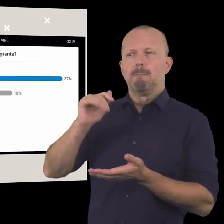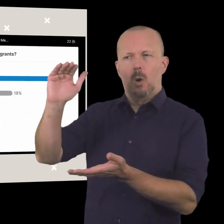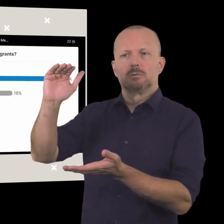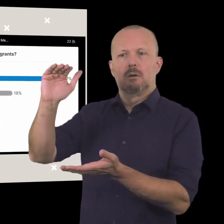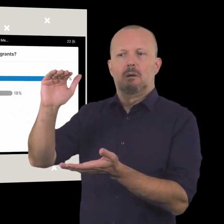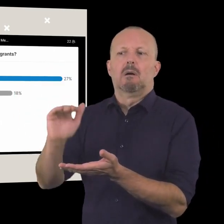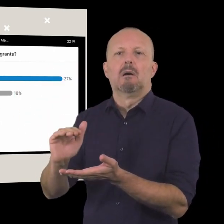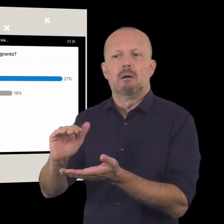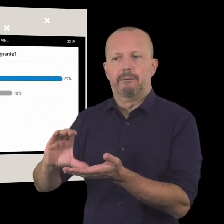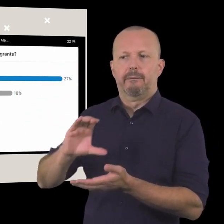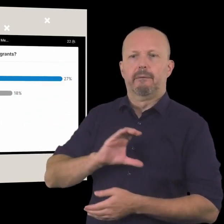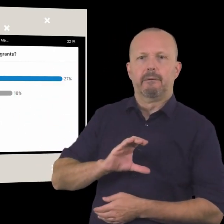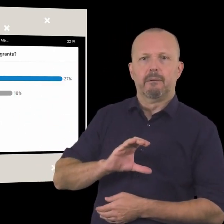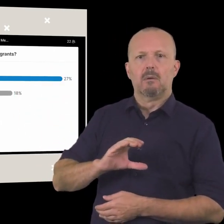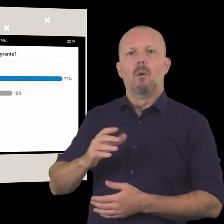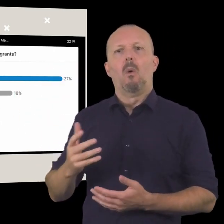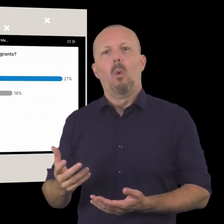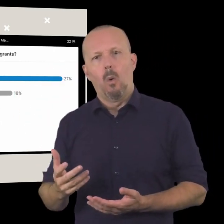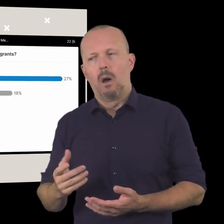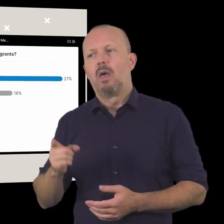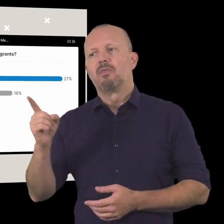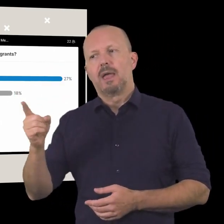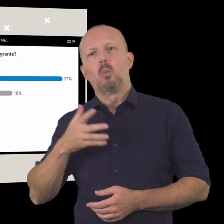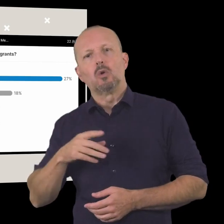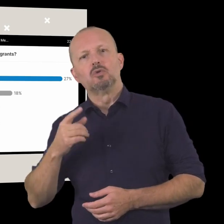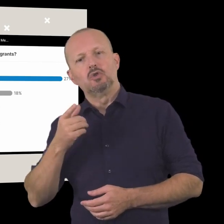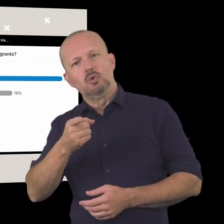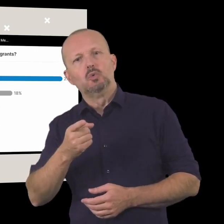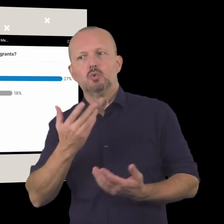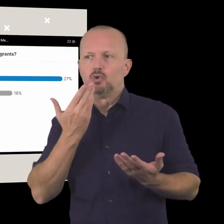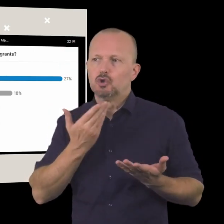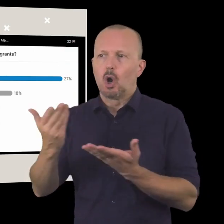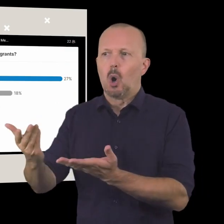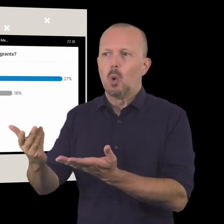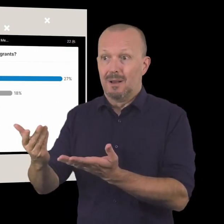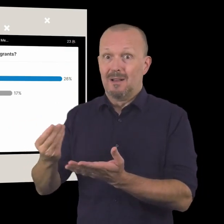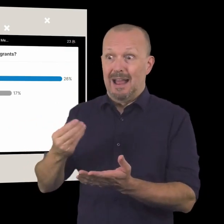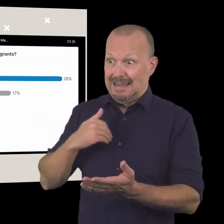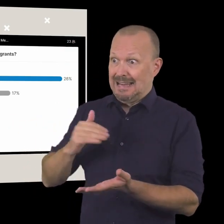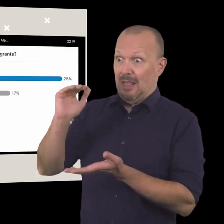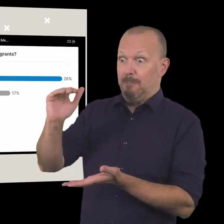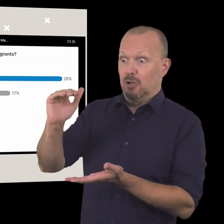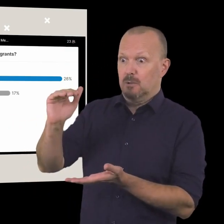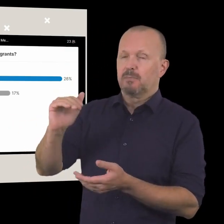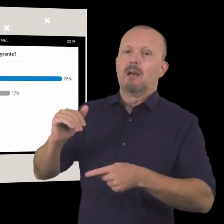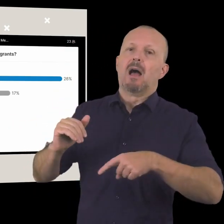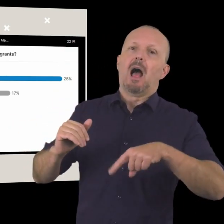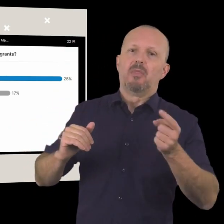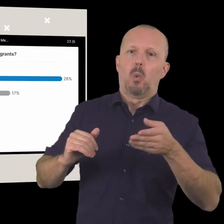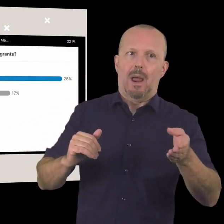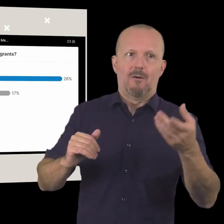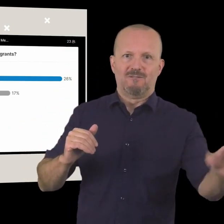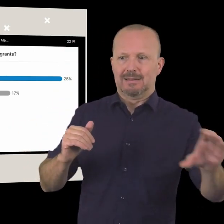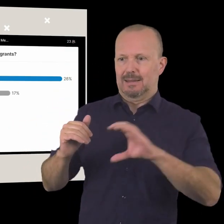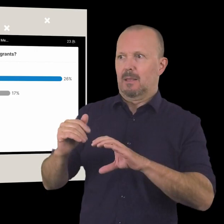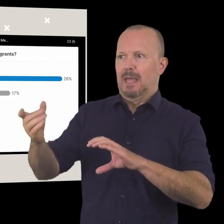most often funders these days will want you to show that you are also working to raise some of the funds yourself um and in some instances uh